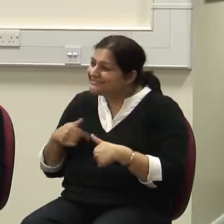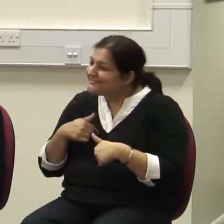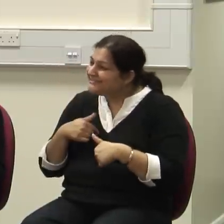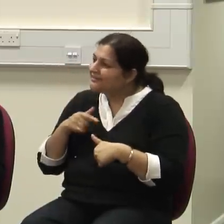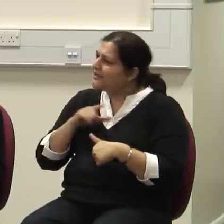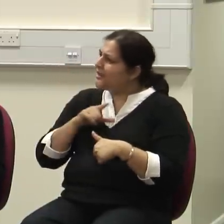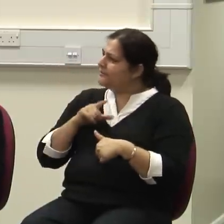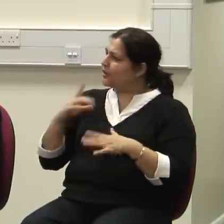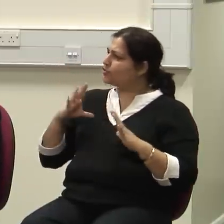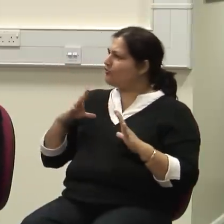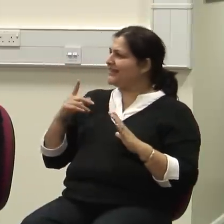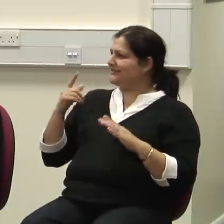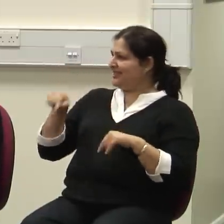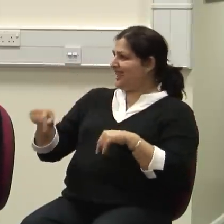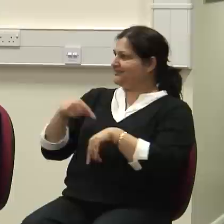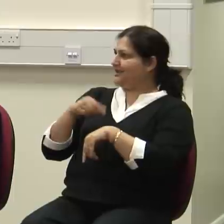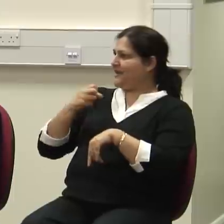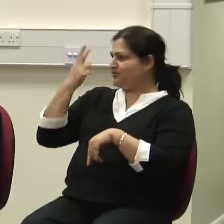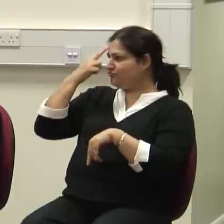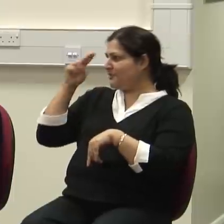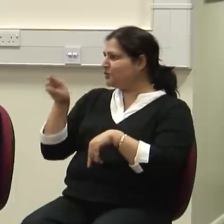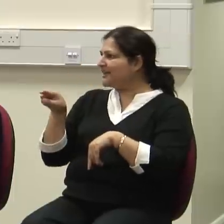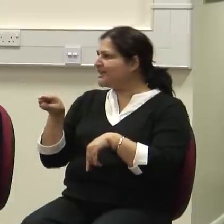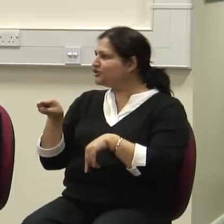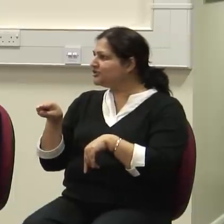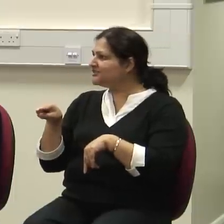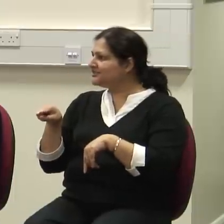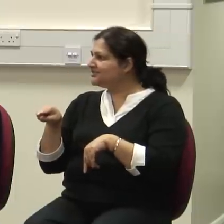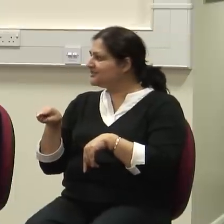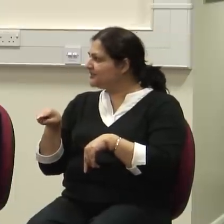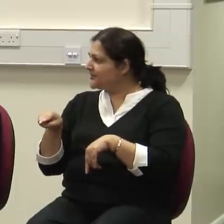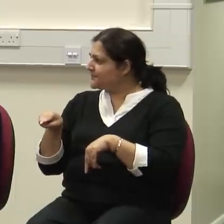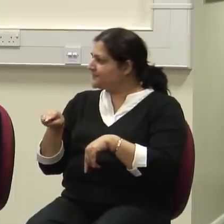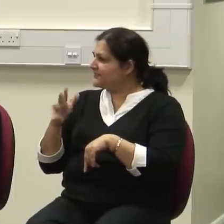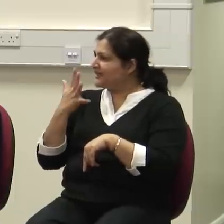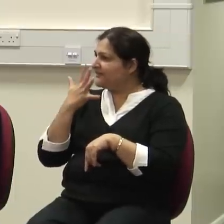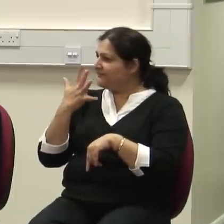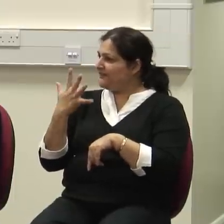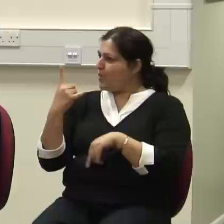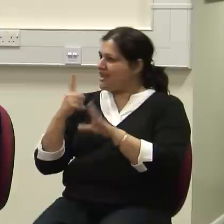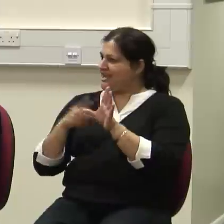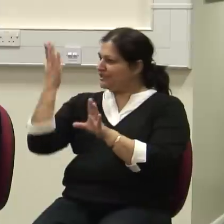had something of a reputation by the time I got to Syracuse, which was 51 years ago.